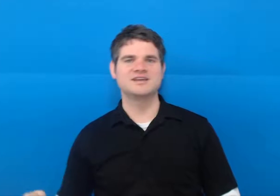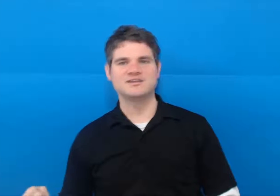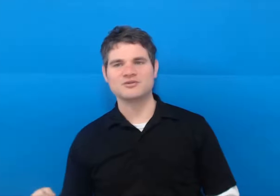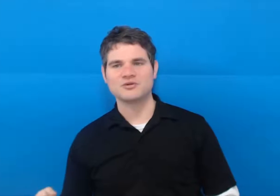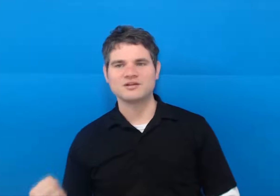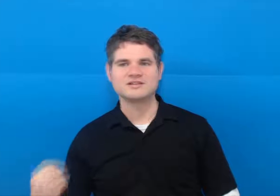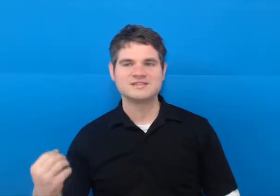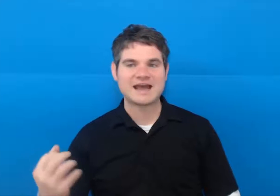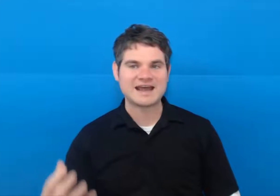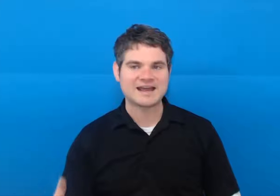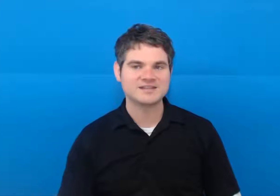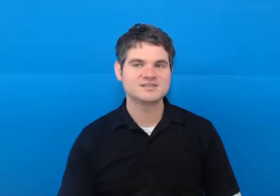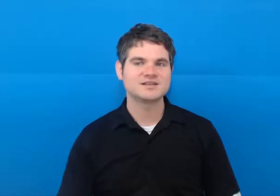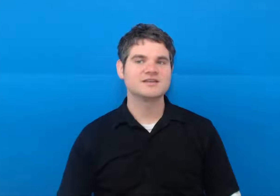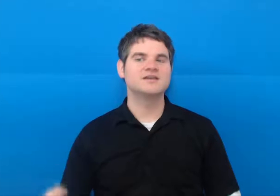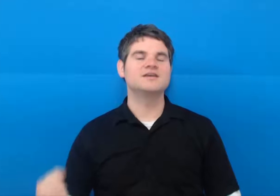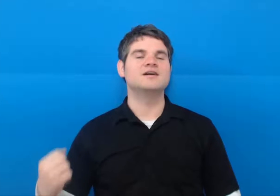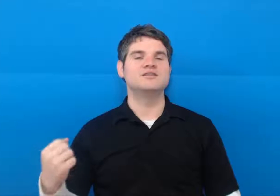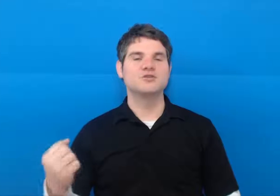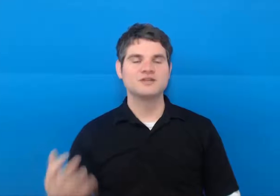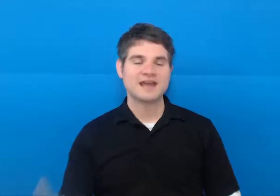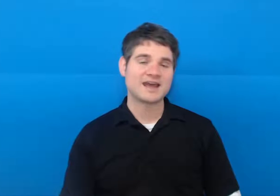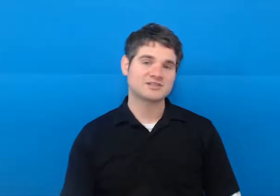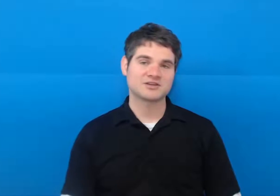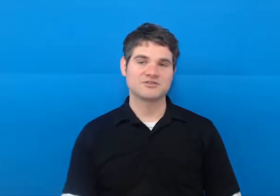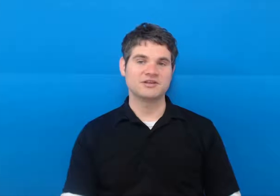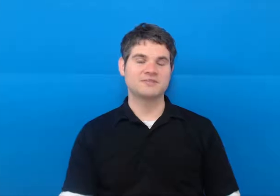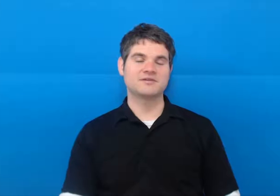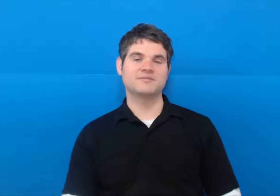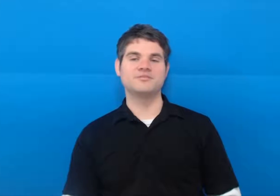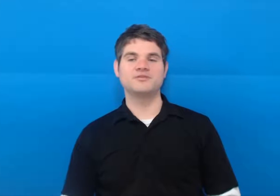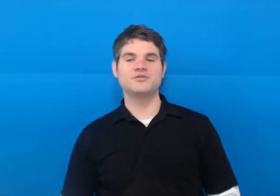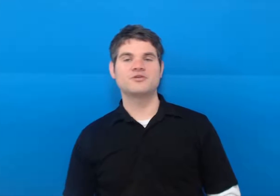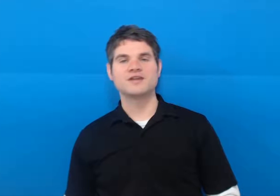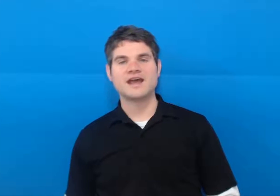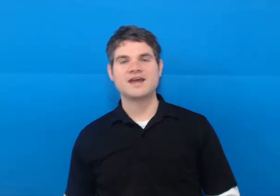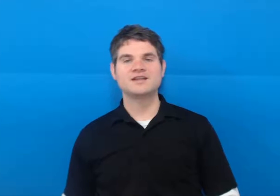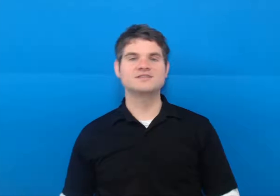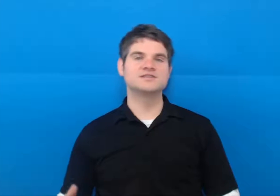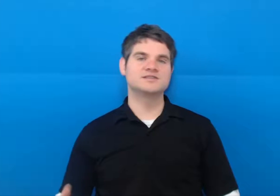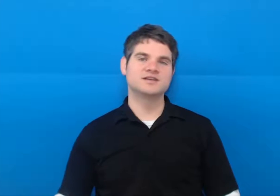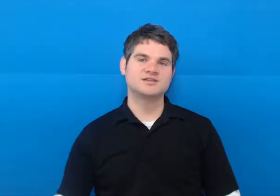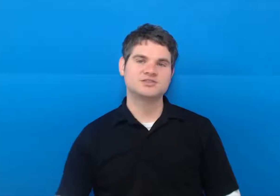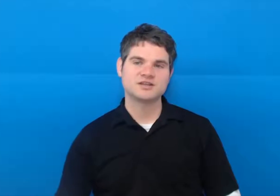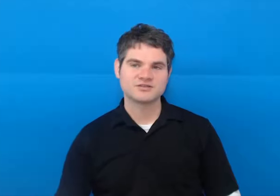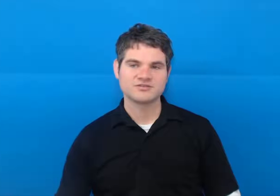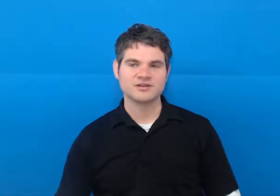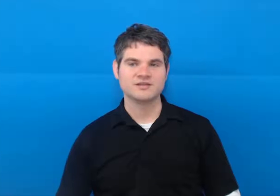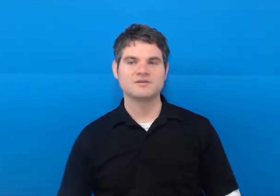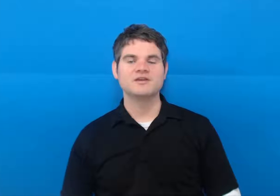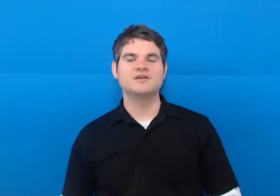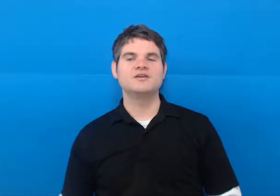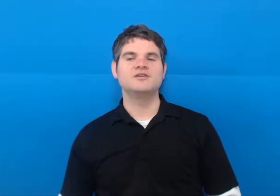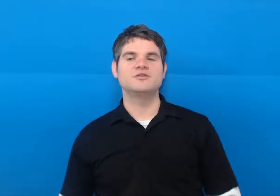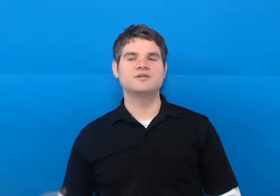say your dad's your dad's a creep your dad's such a creep your